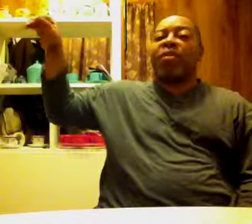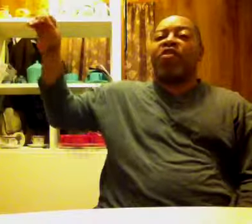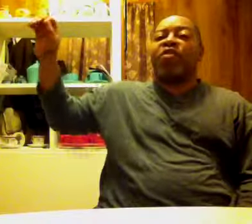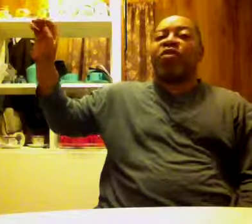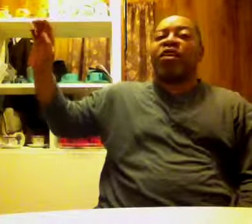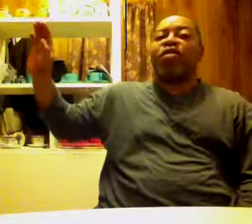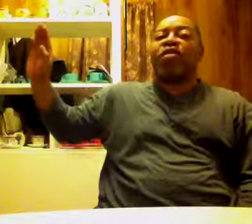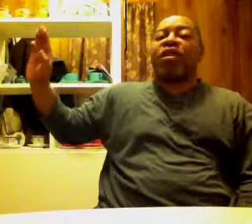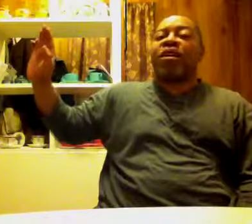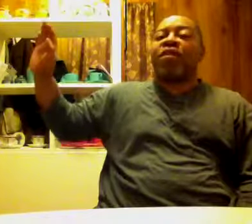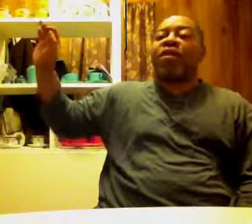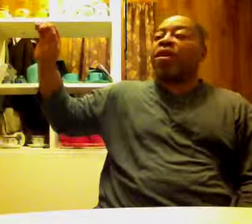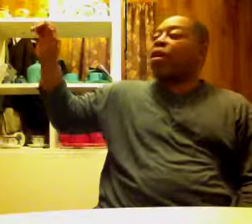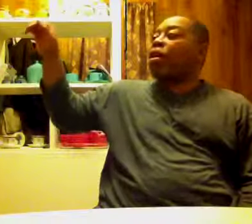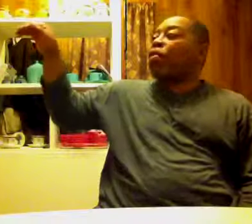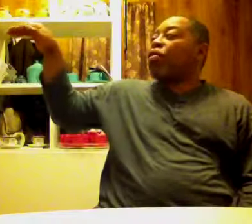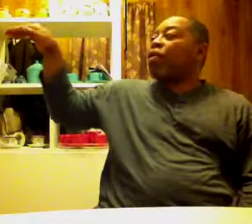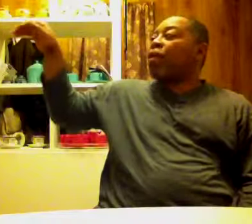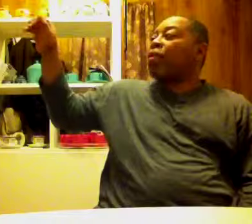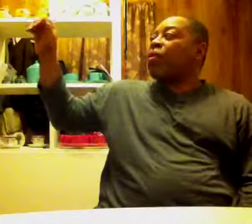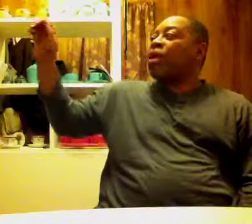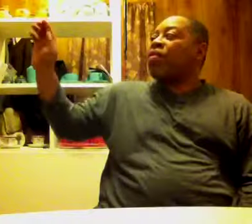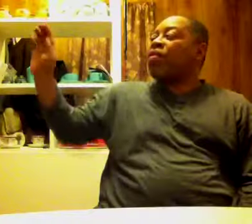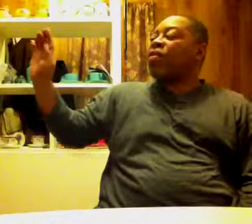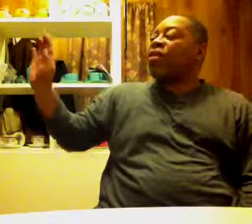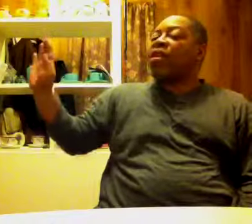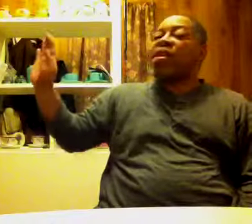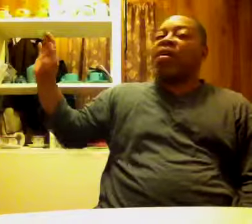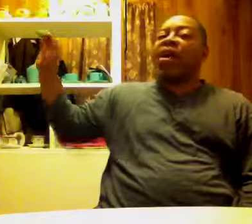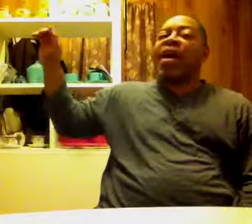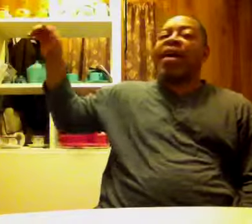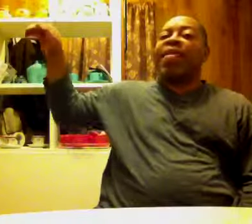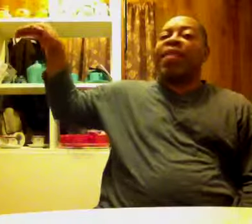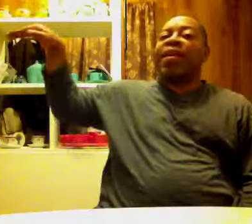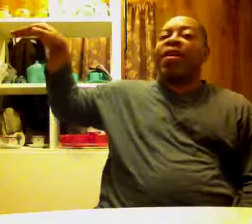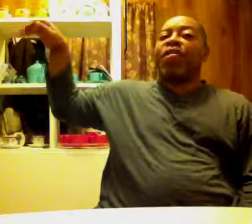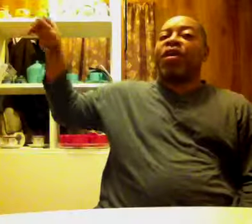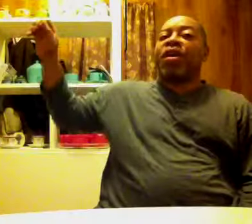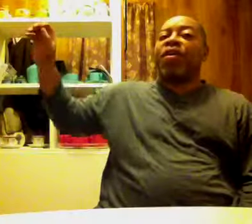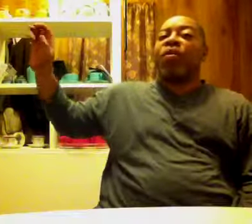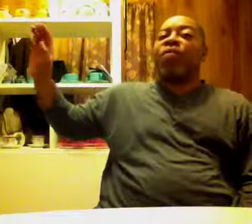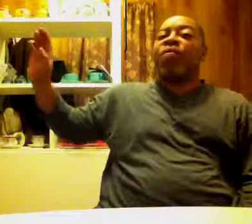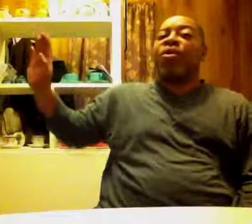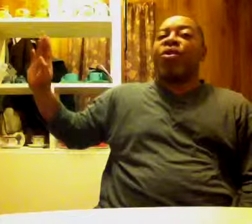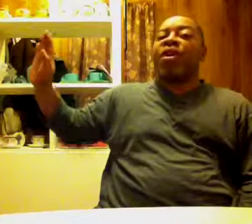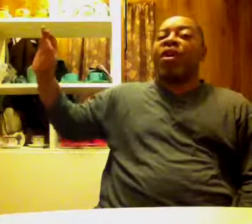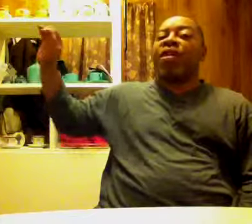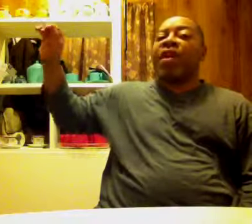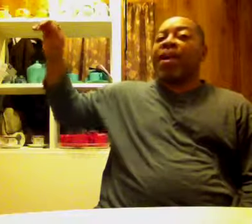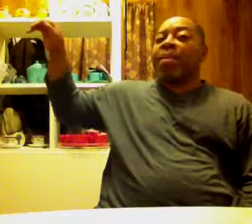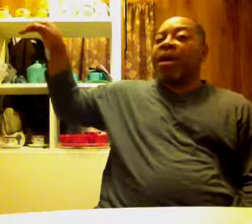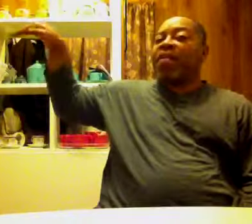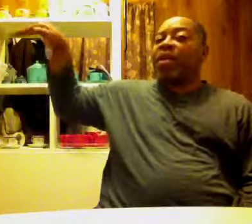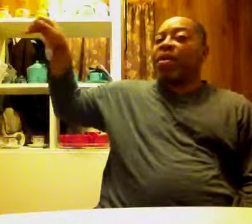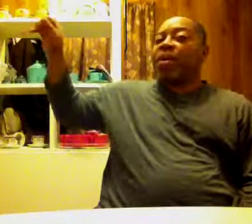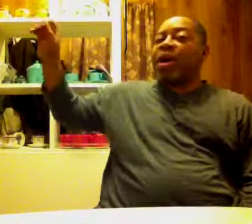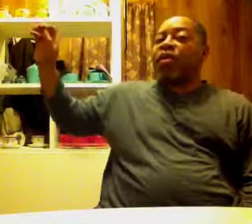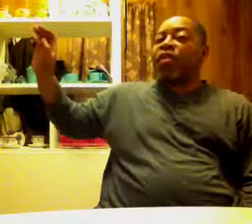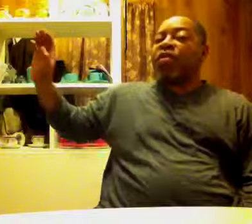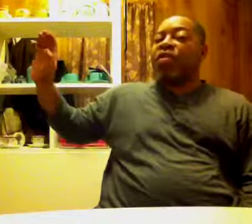much, just enough so that the wrist and the fingers can go over that imaginary box and do